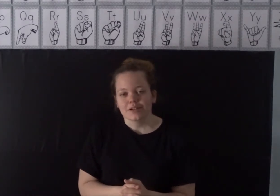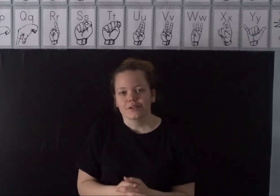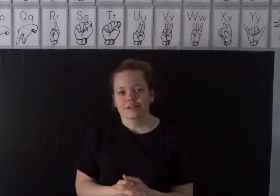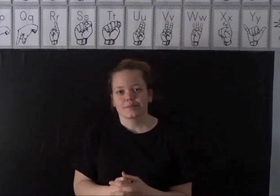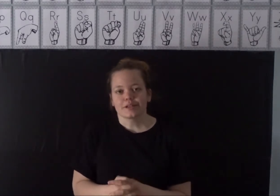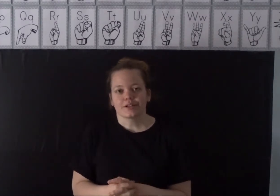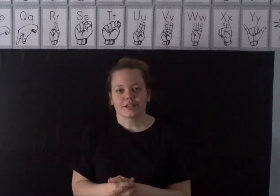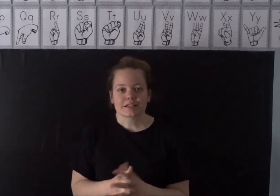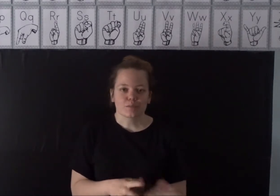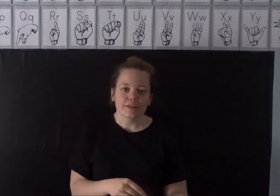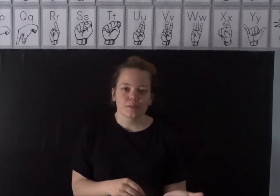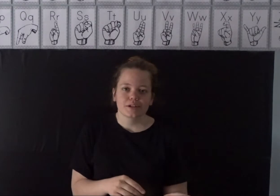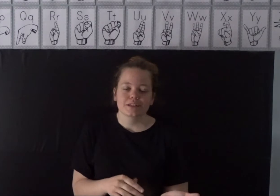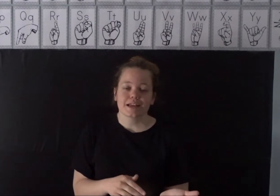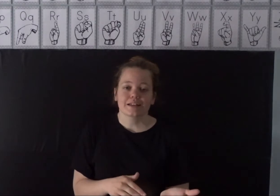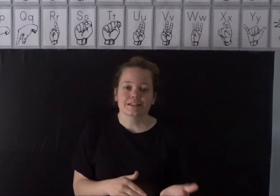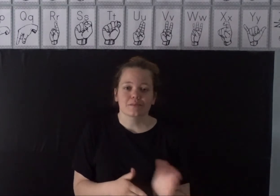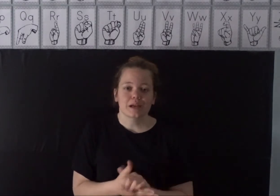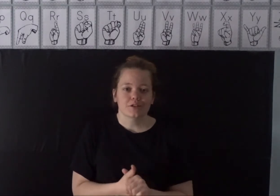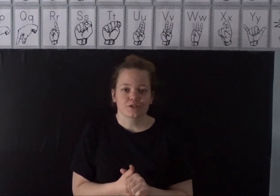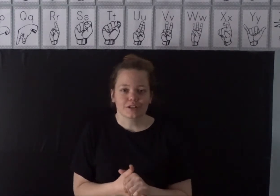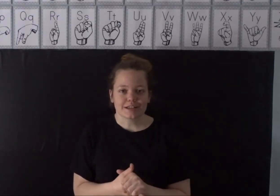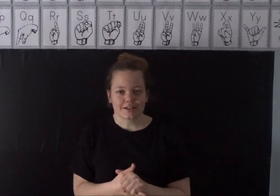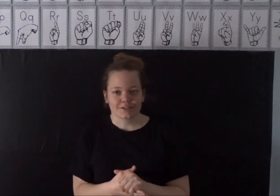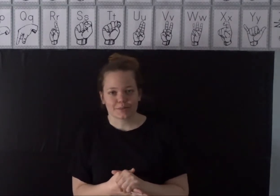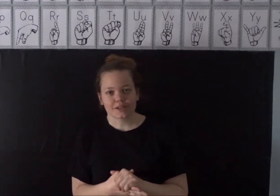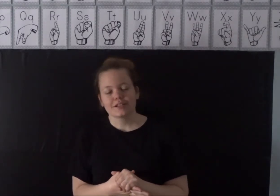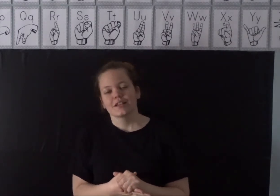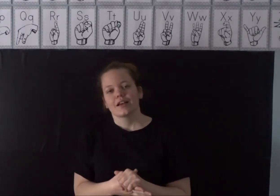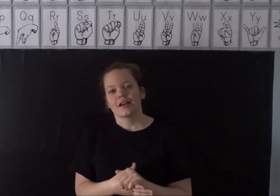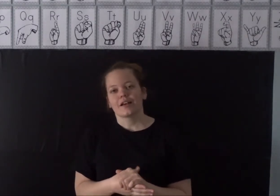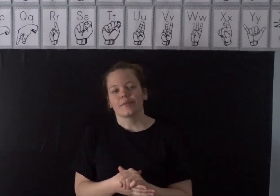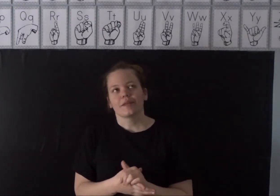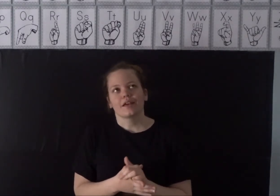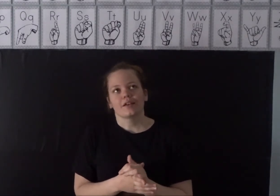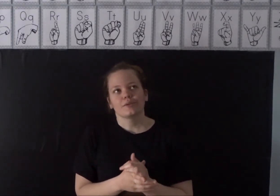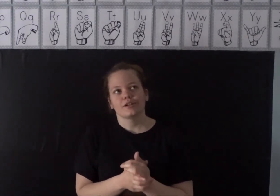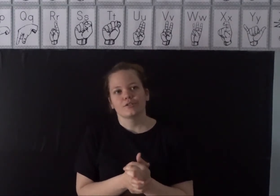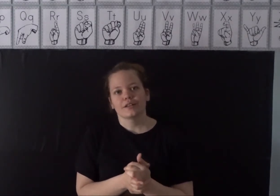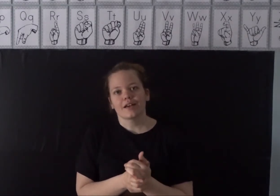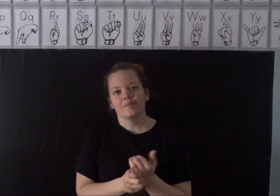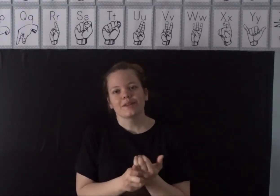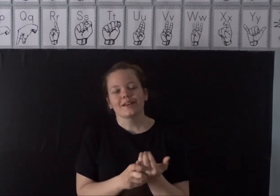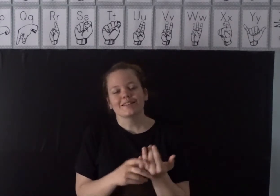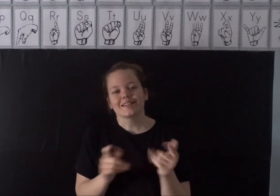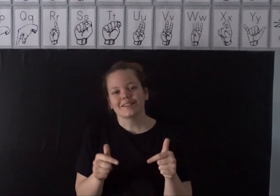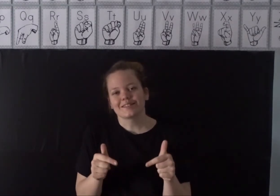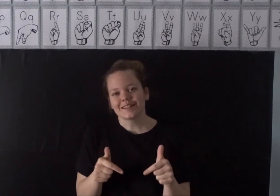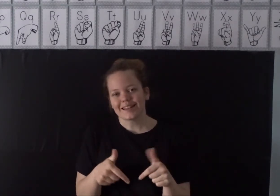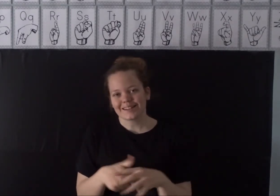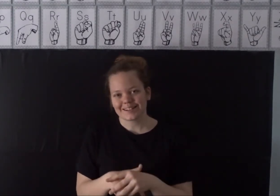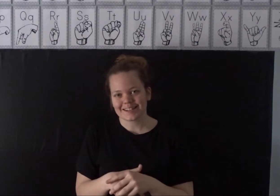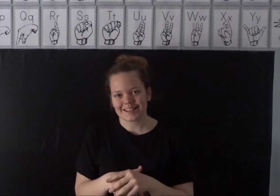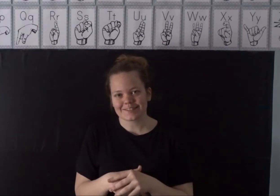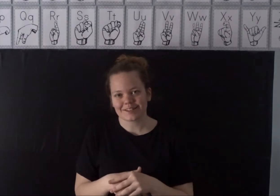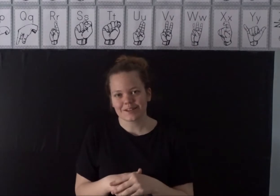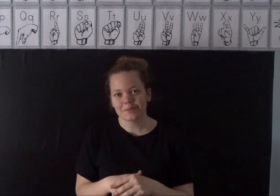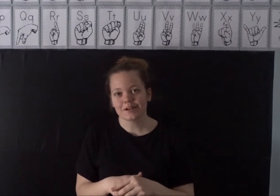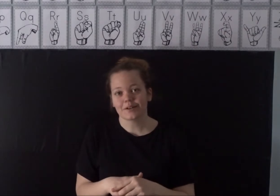are going to be learning some weather words and some natural disaster words and we are doing that because later today in our science video we are going